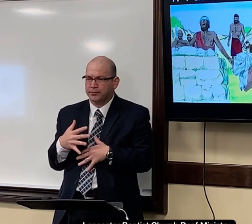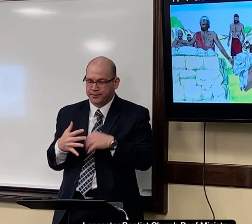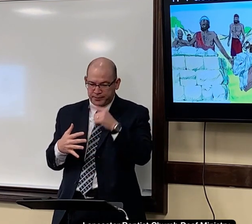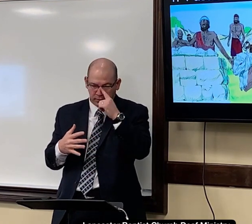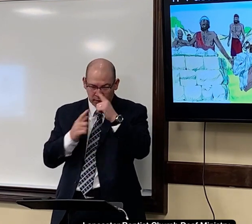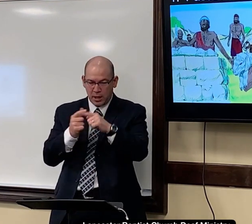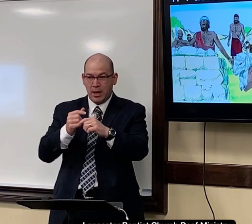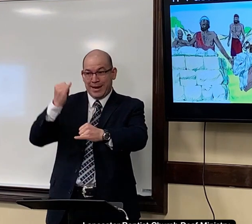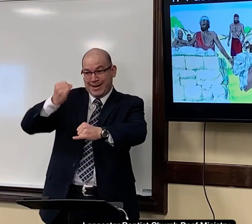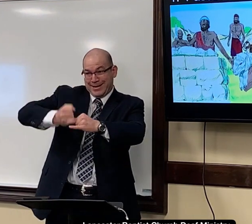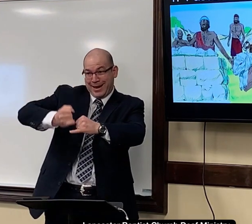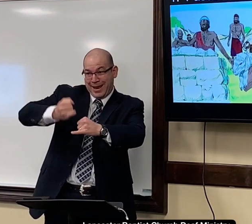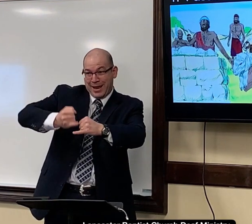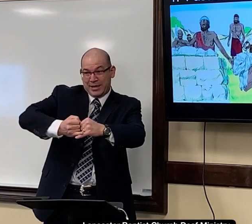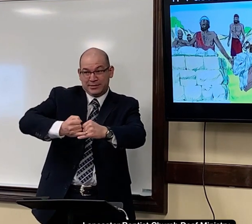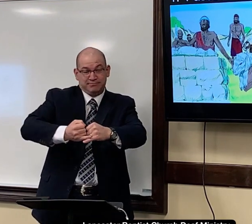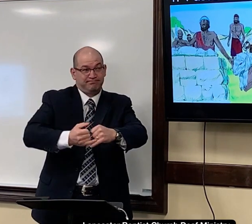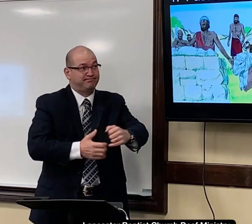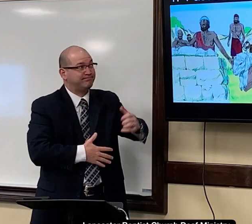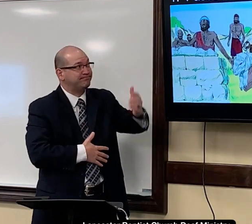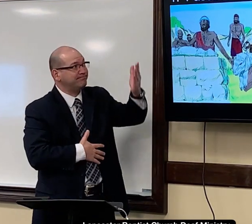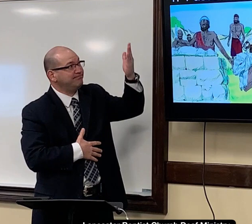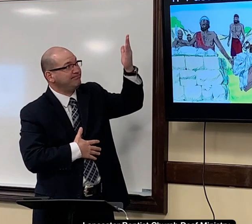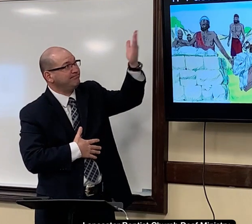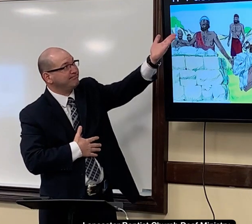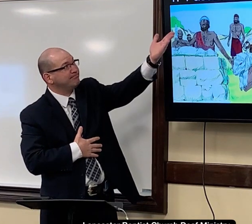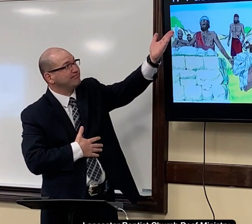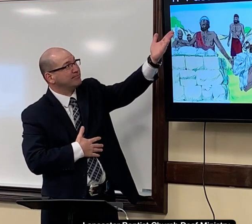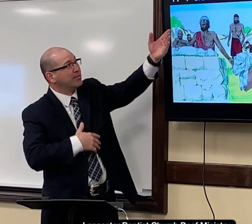and it caused great fear and finally